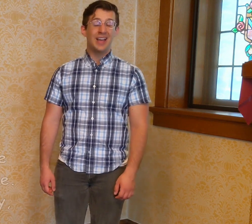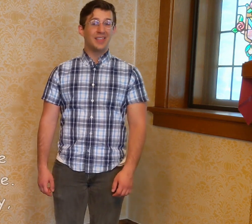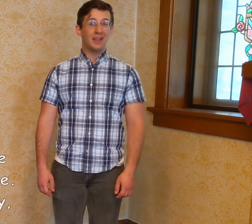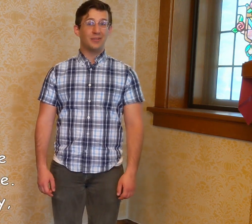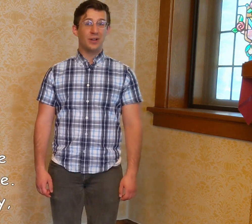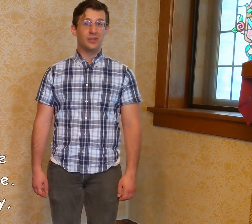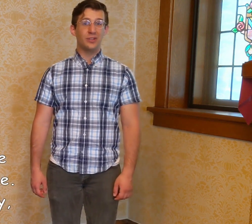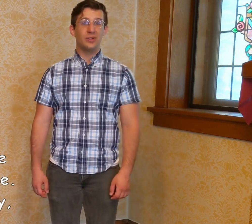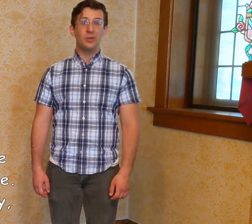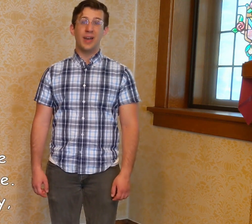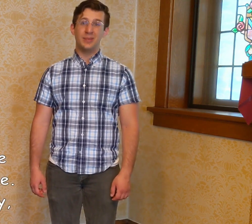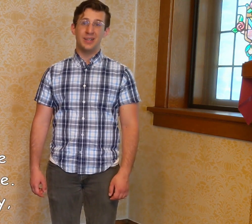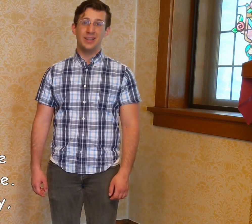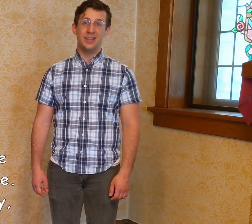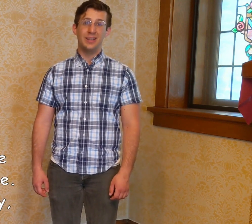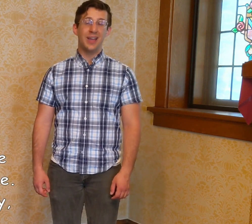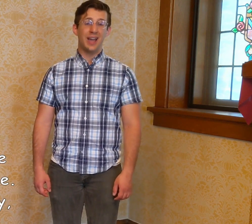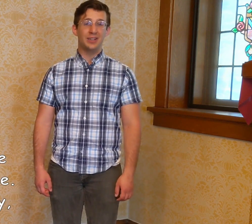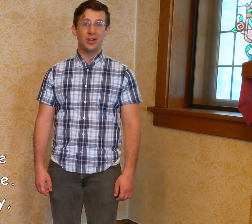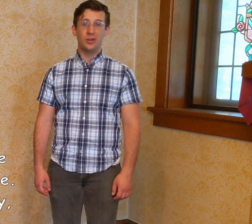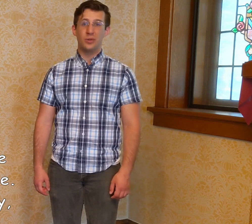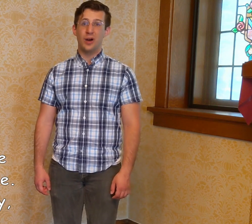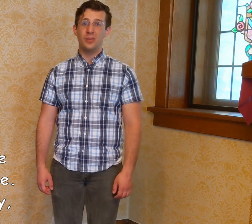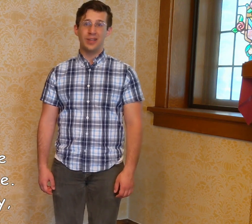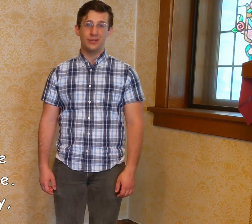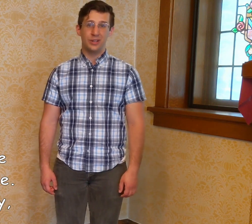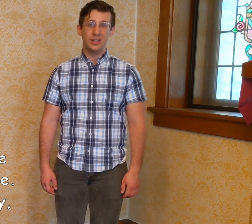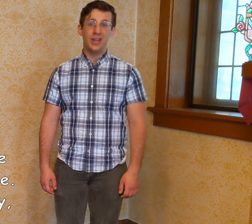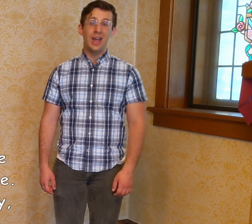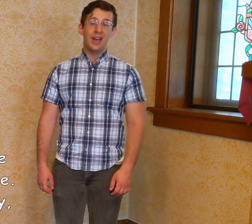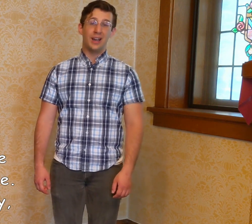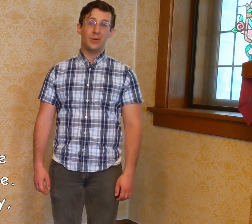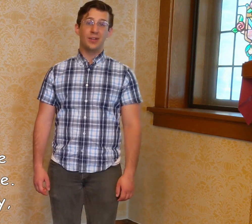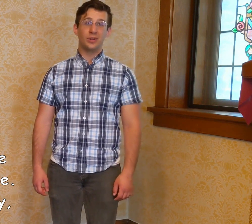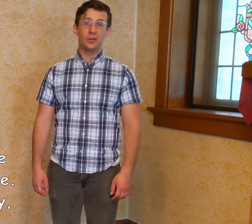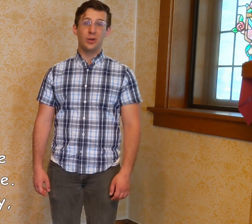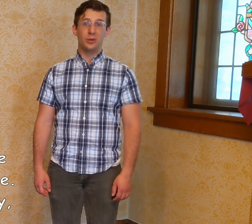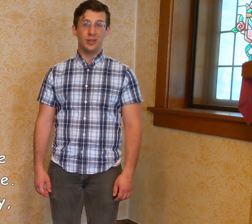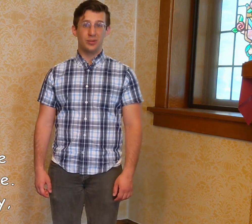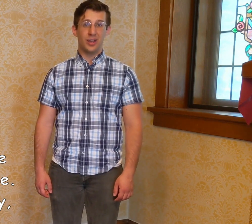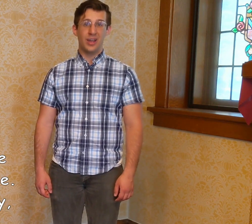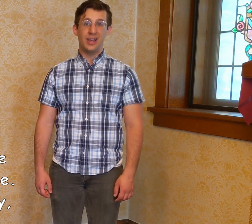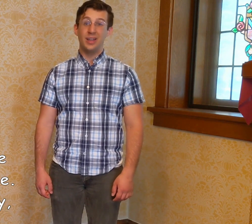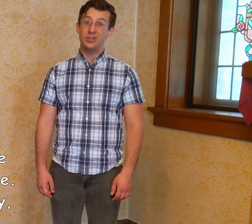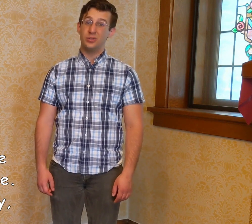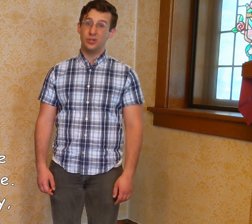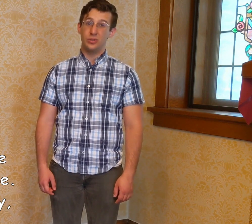That falls to you and me and all who are made free. Help us, O Lord, we pray to do